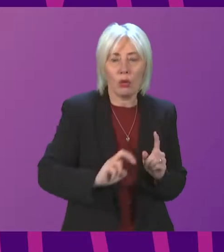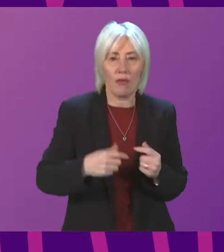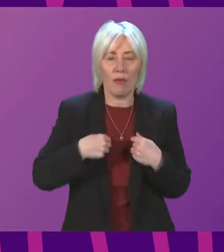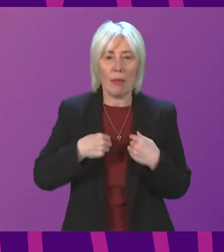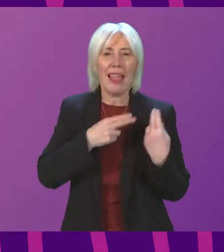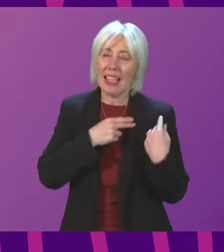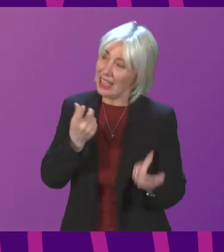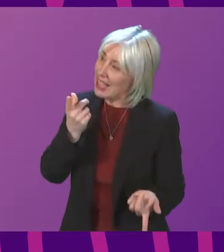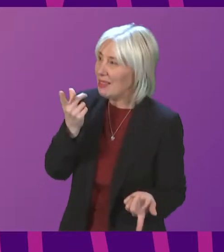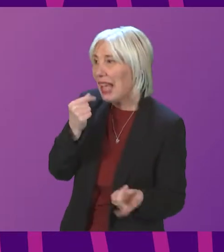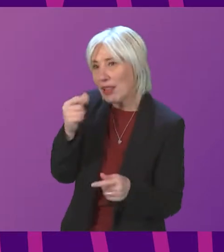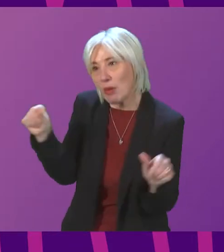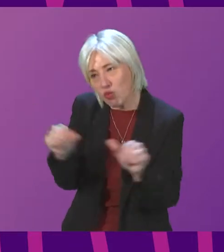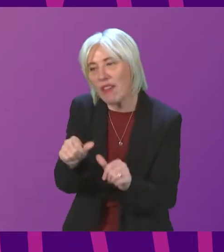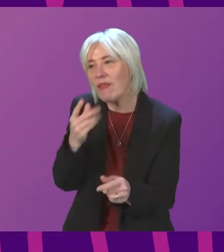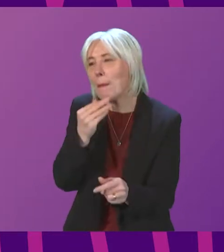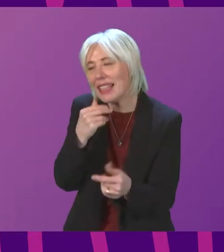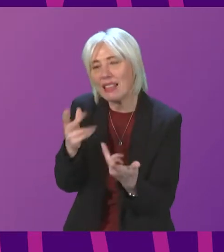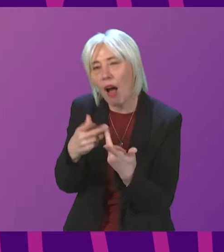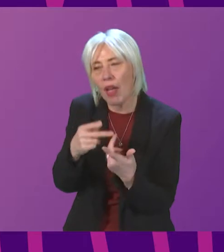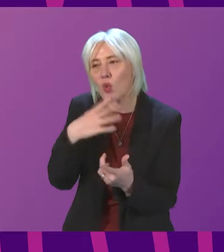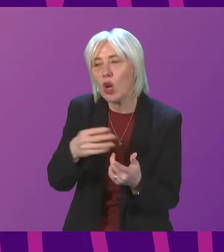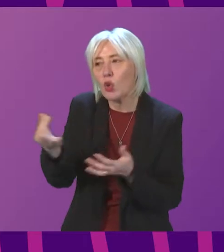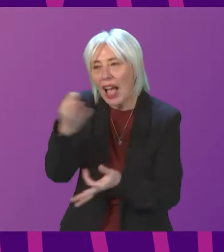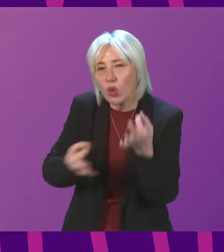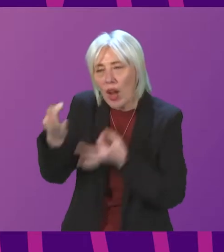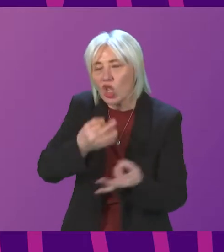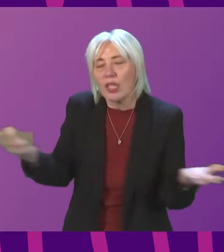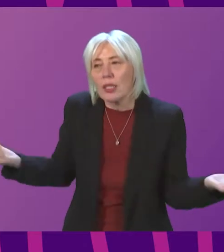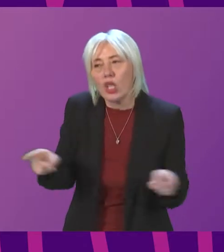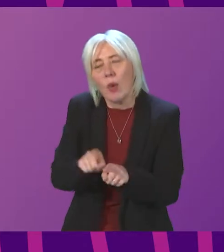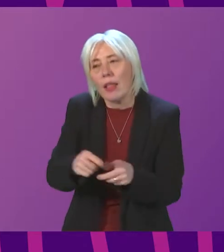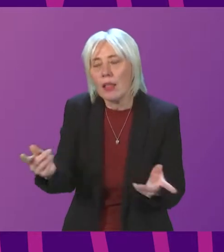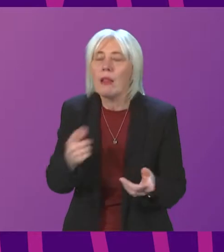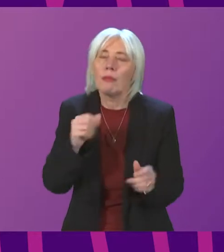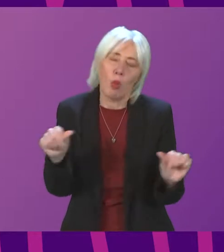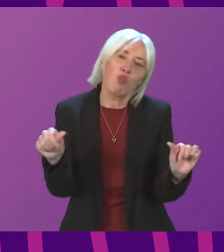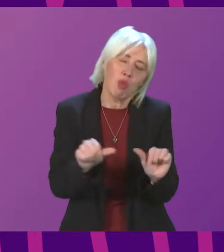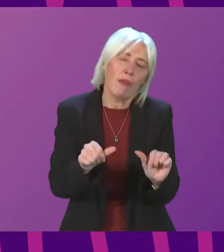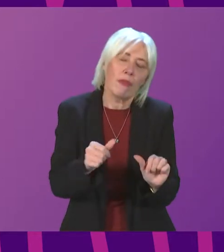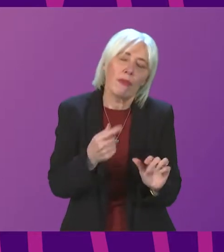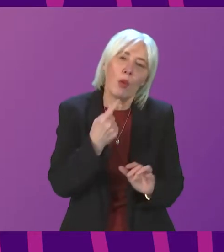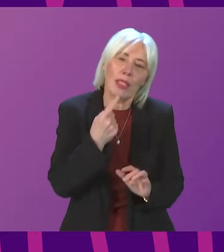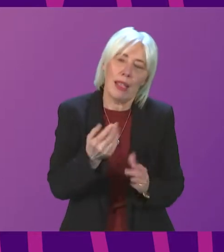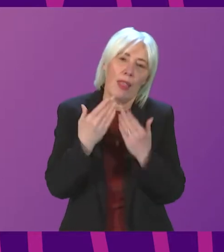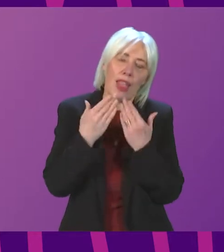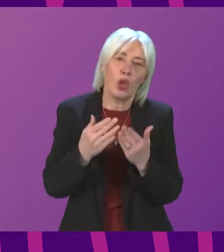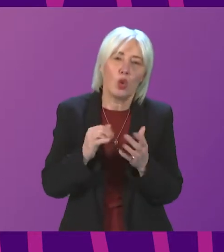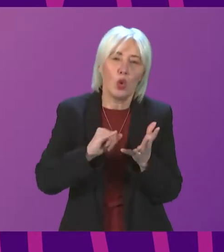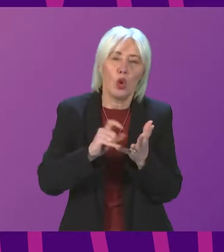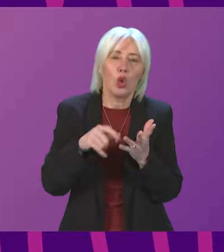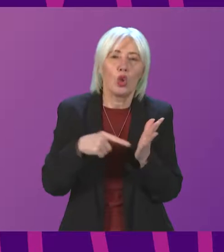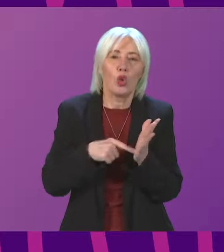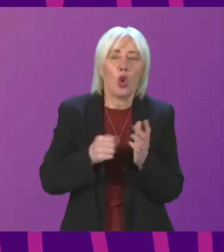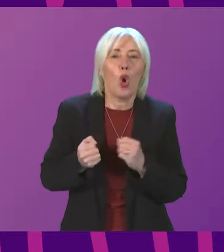now have responsibility If can do very briefly, Minister, as we have other members who are very interested to put a question. Very briefly, I just want to put on the record my thanks to ScotRail Network